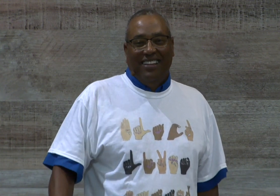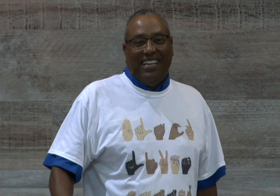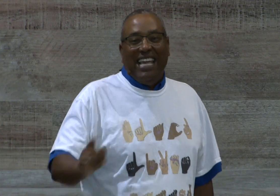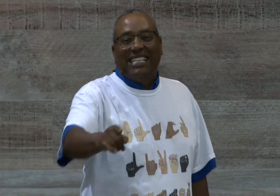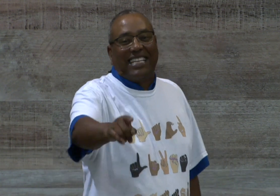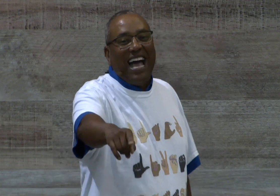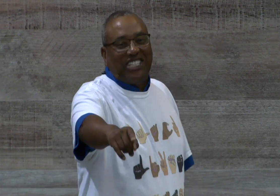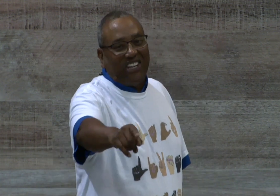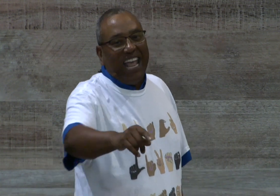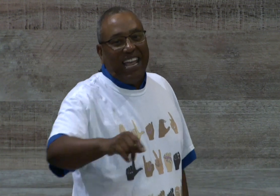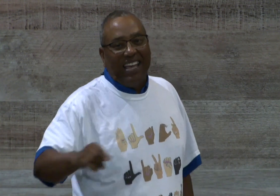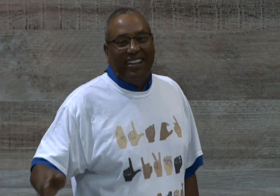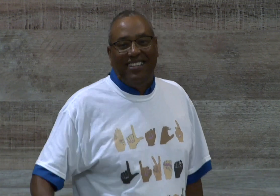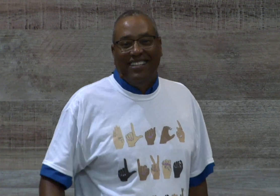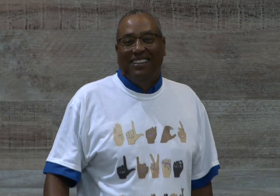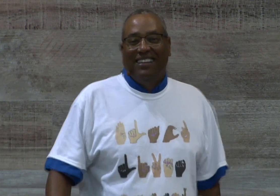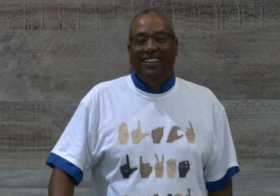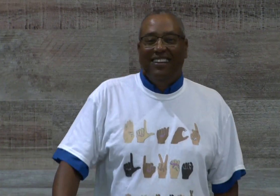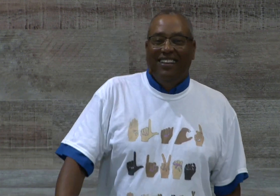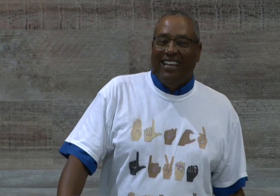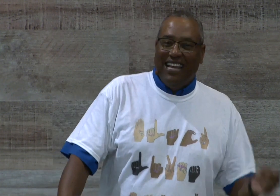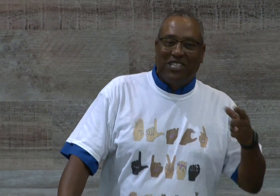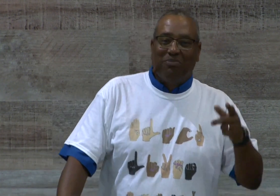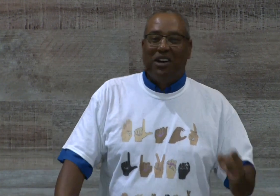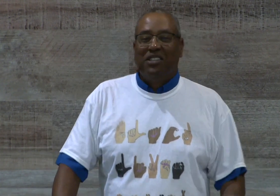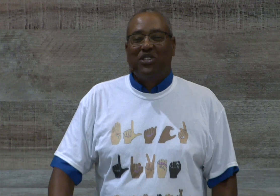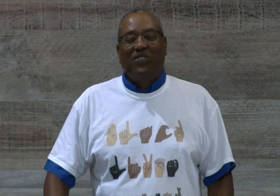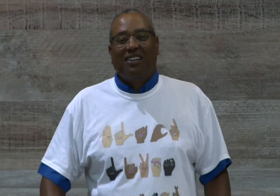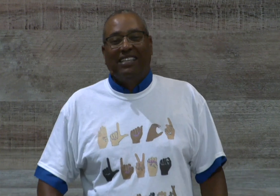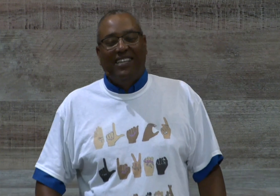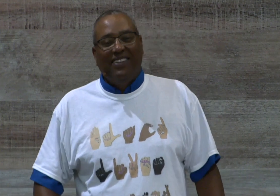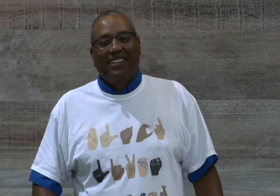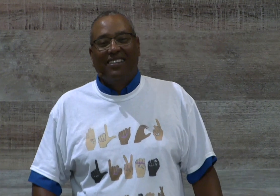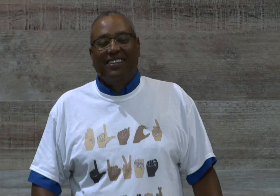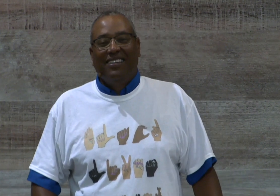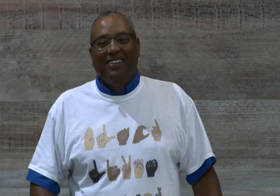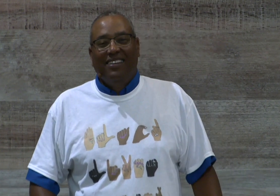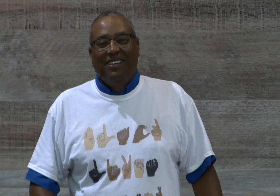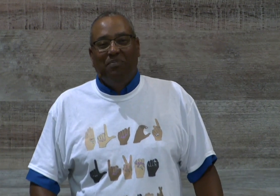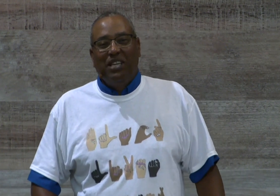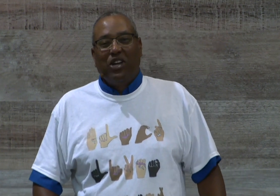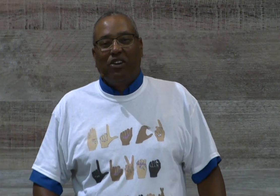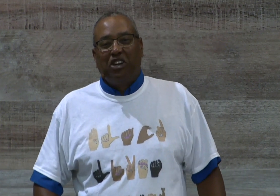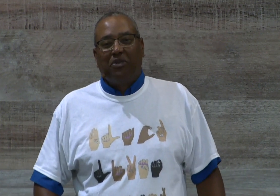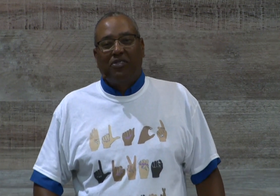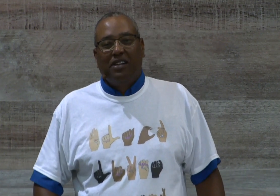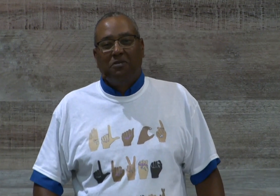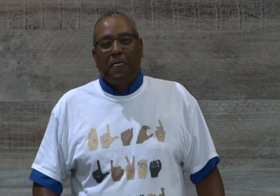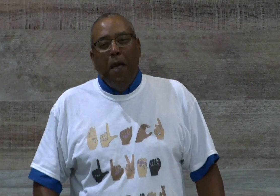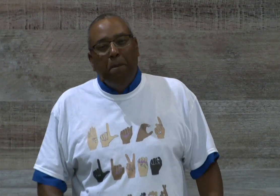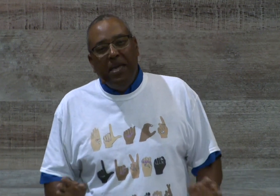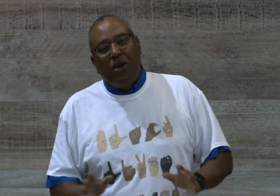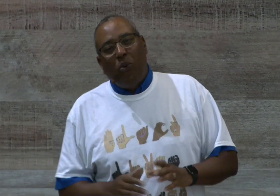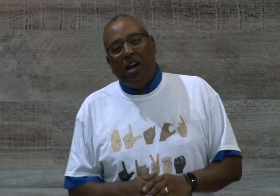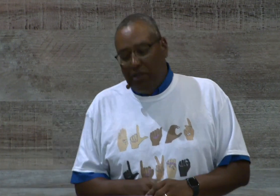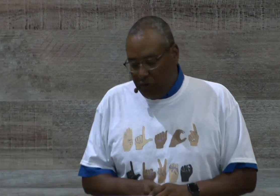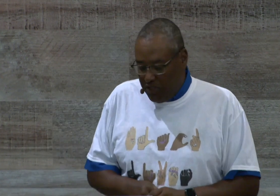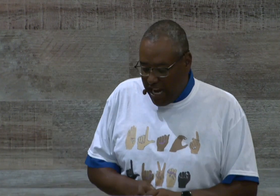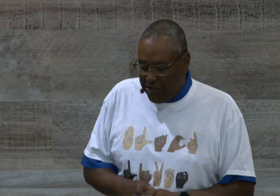He's got your hand and he hasn't brought you this far to leave you. Be encouraged my friend. Be aware of those dangerous